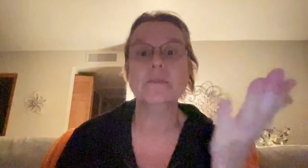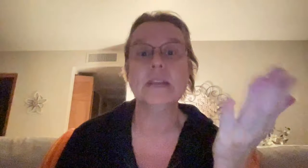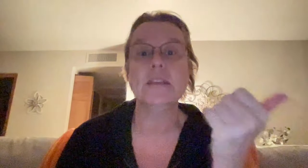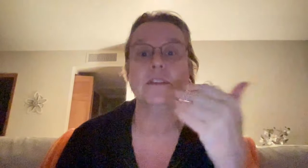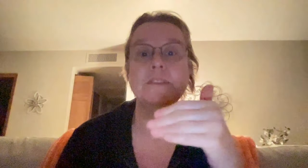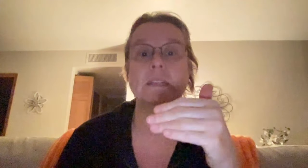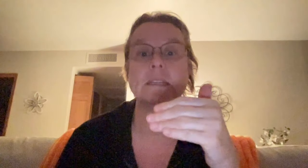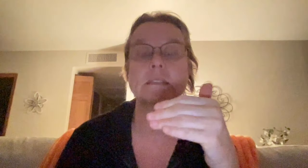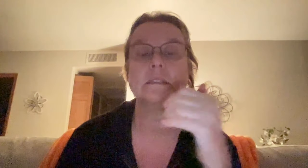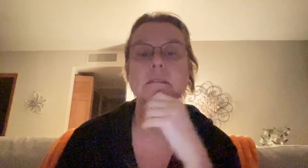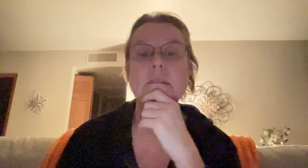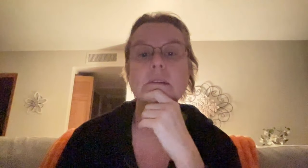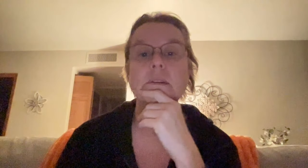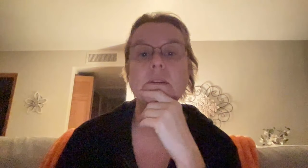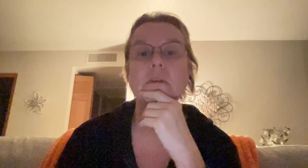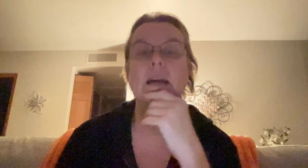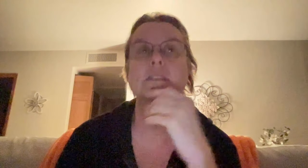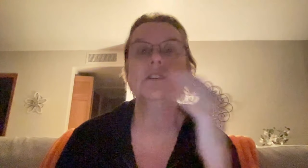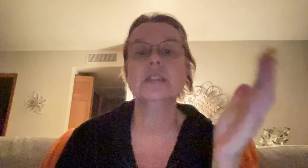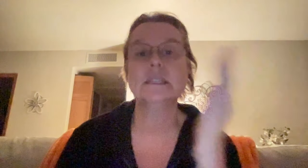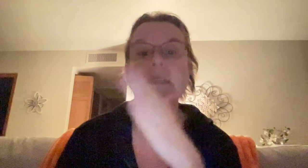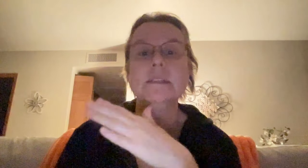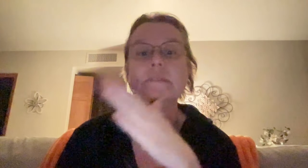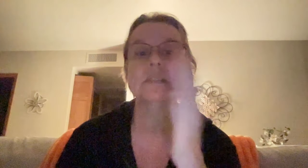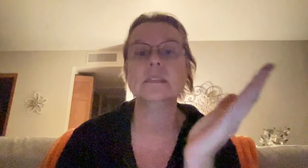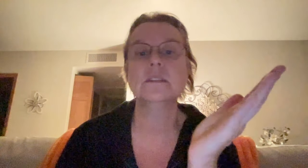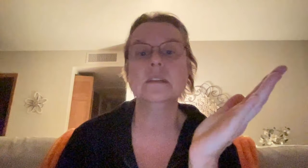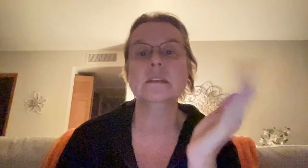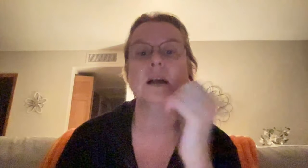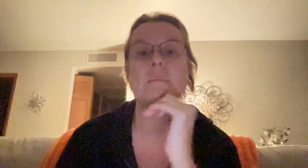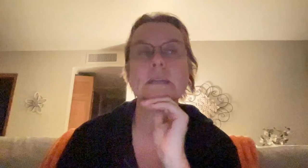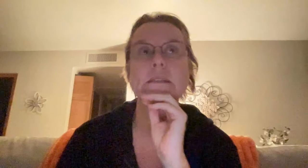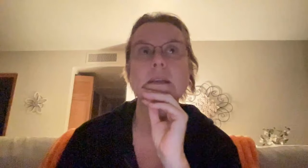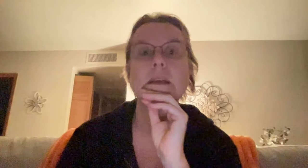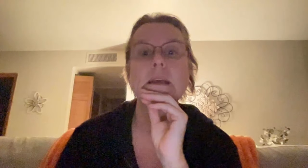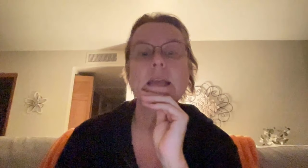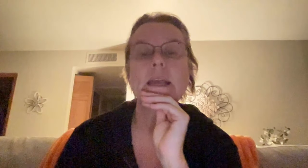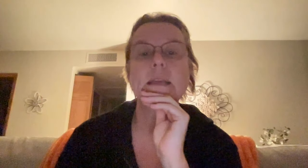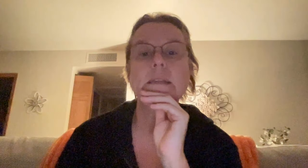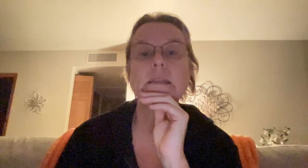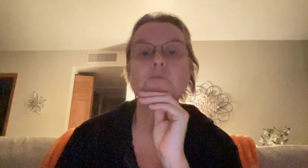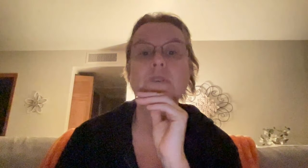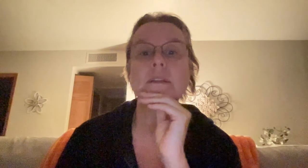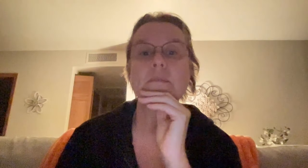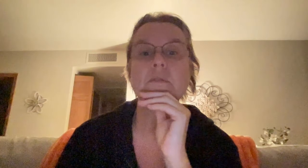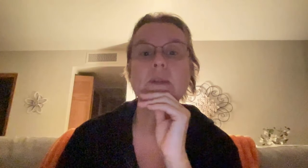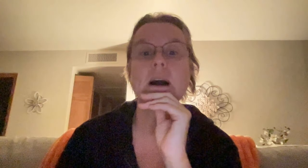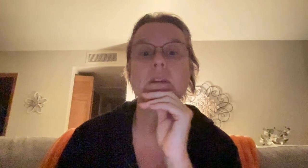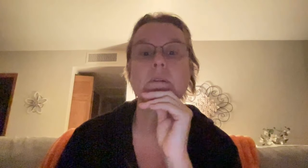communicate their feelings. Okay. So you're going to see the difference in the, in comments. And it's really important. We honor,